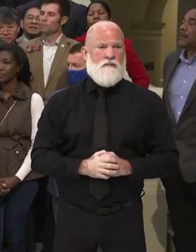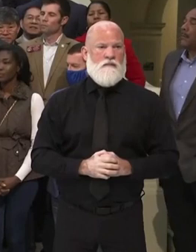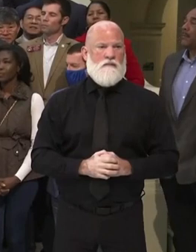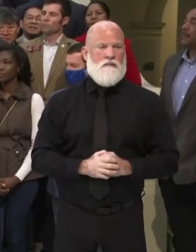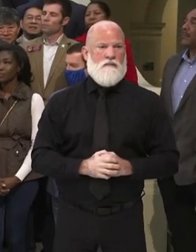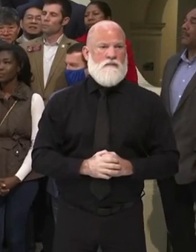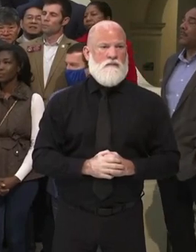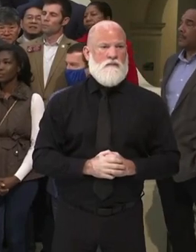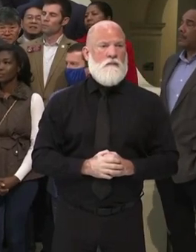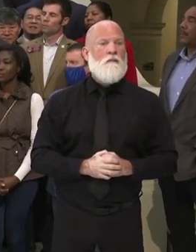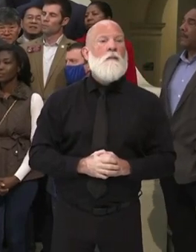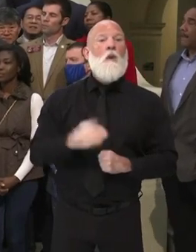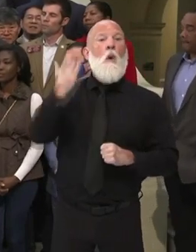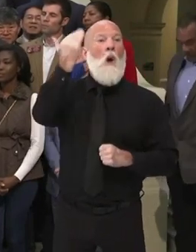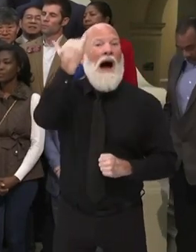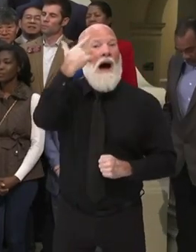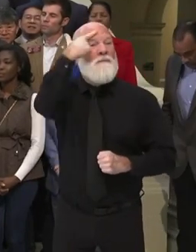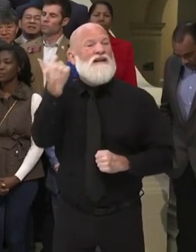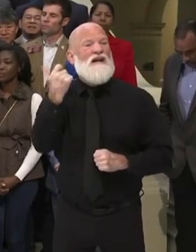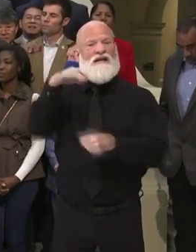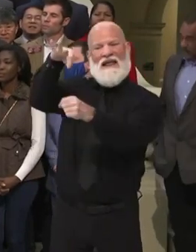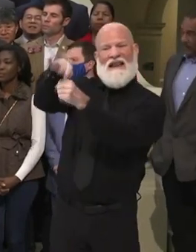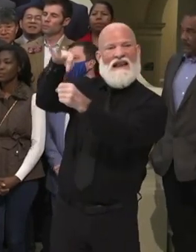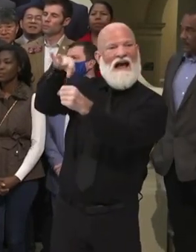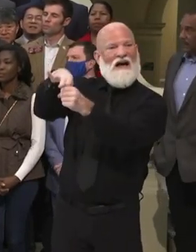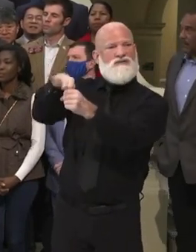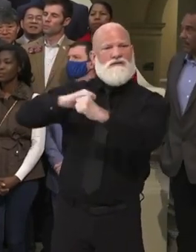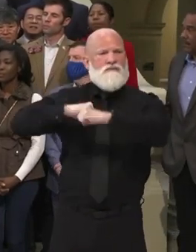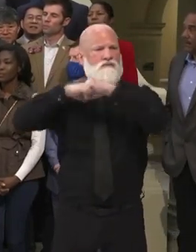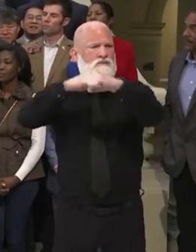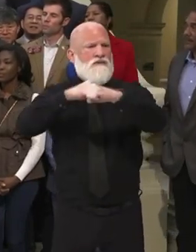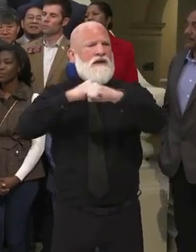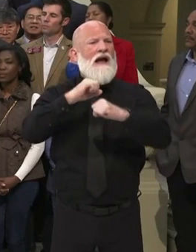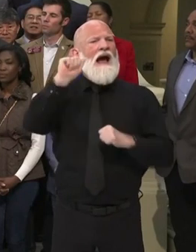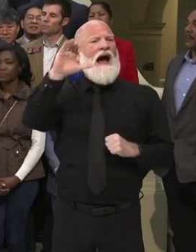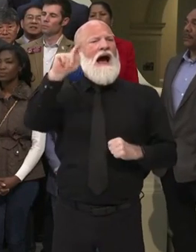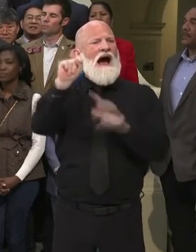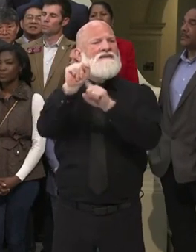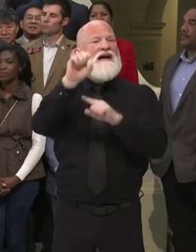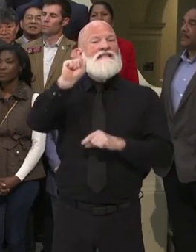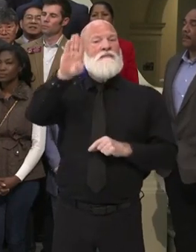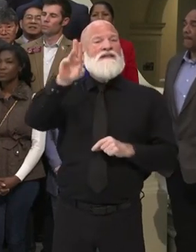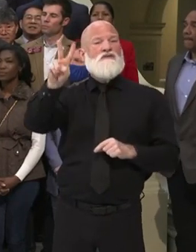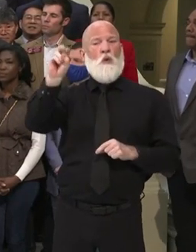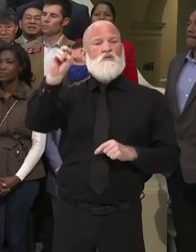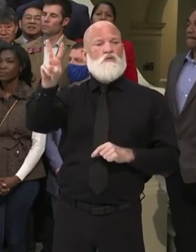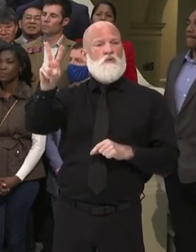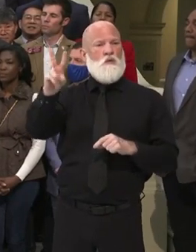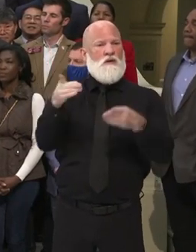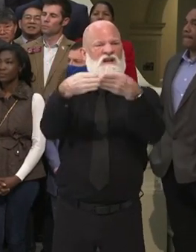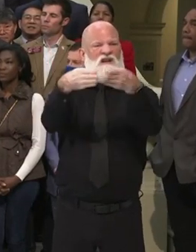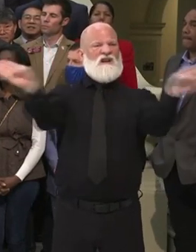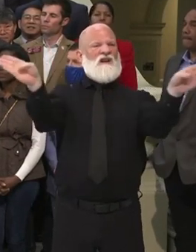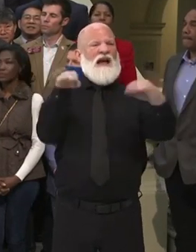It's because the election integrity act expands access to the polls and ensures the integrity of the